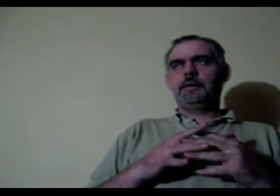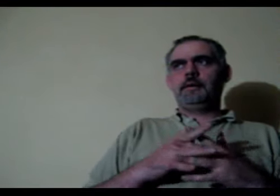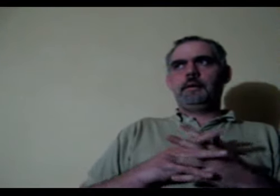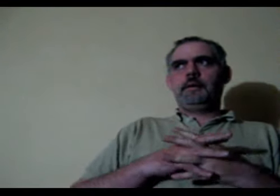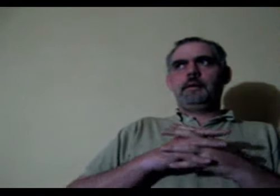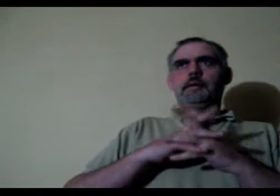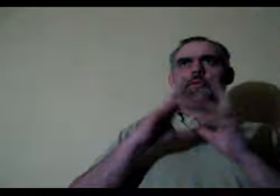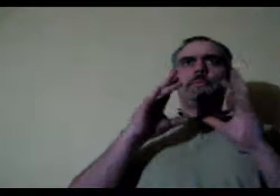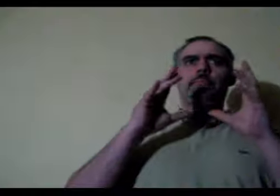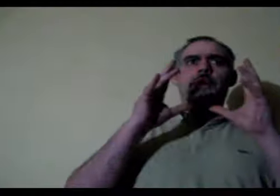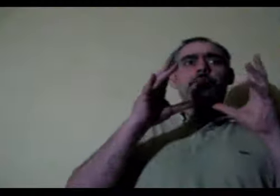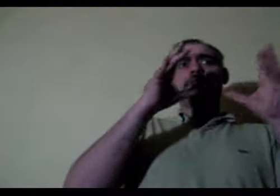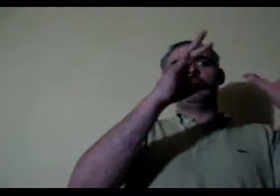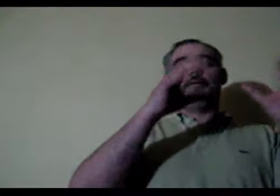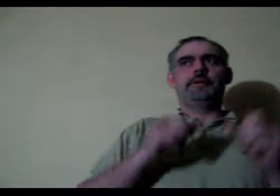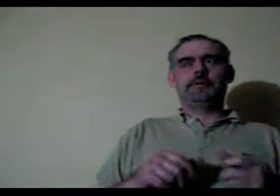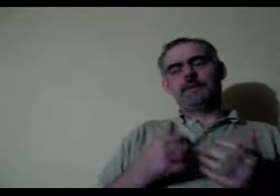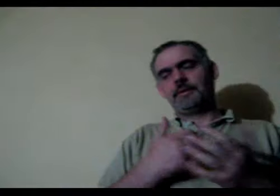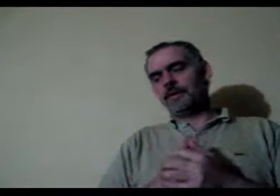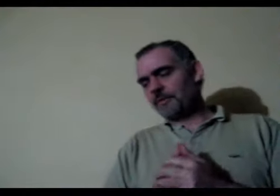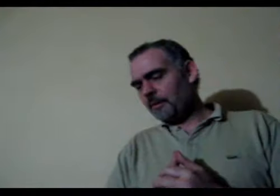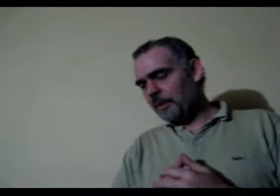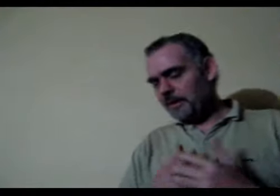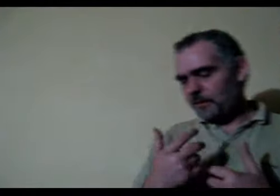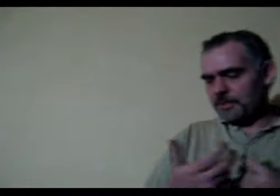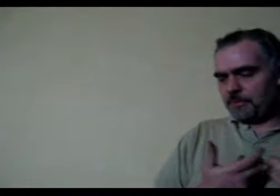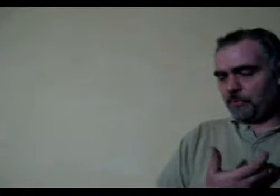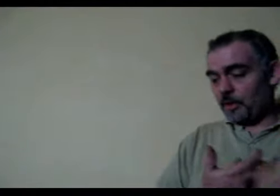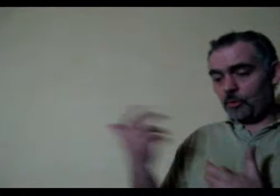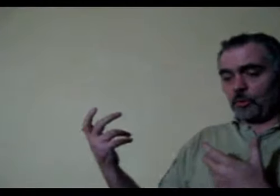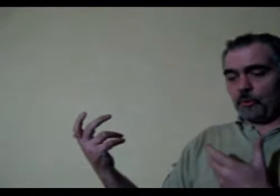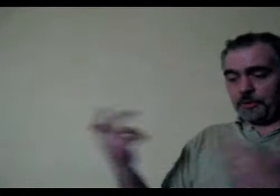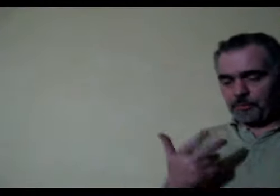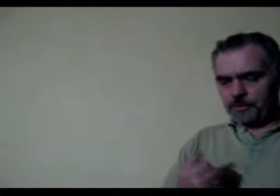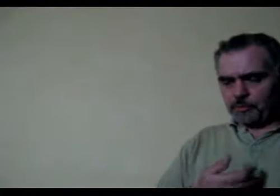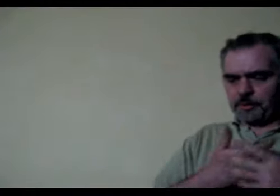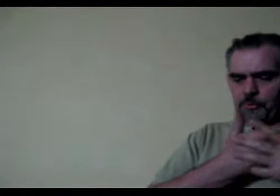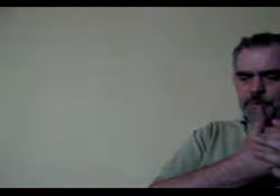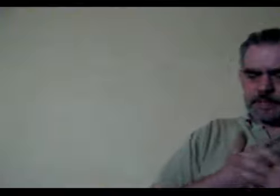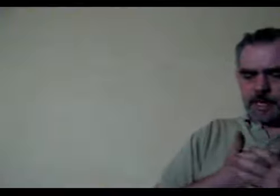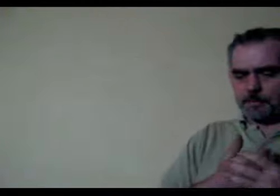and how the brain is perceived on that concept of we're all different or we're all the same